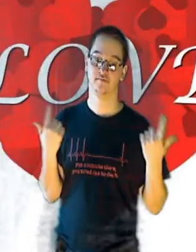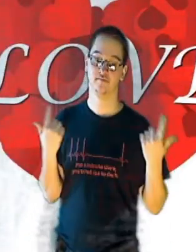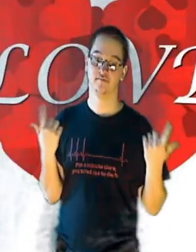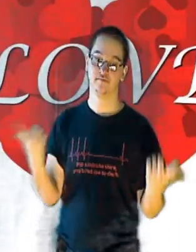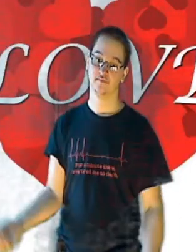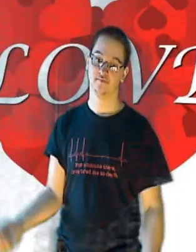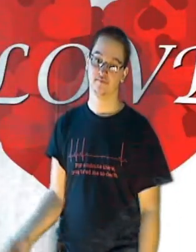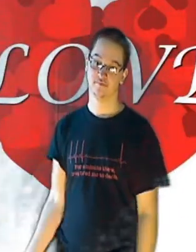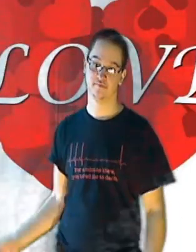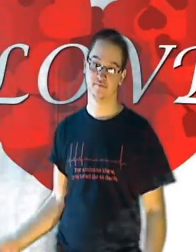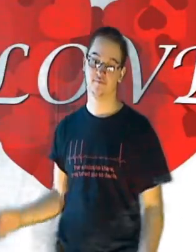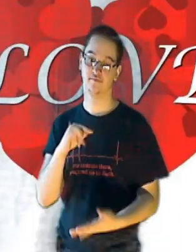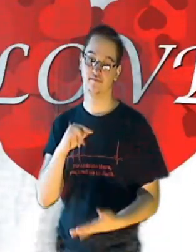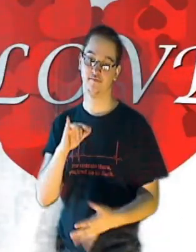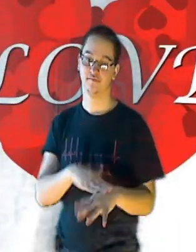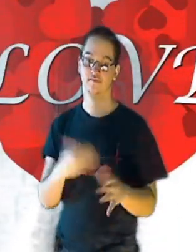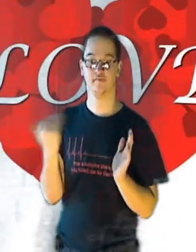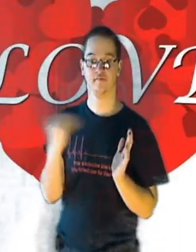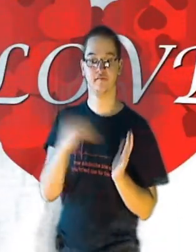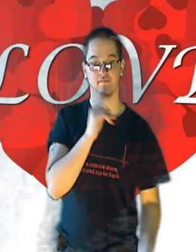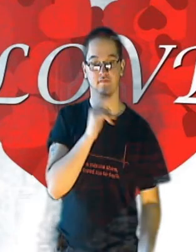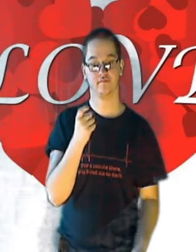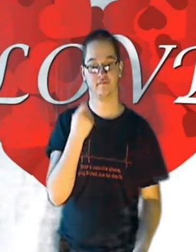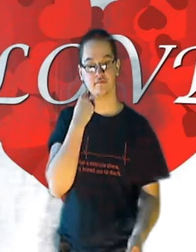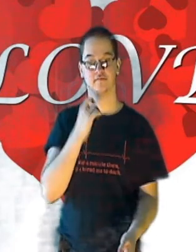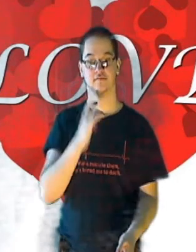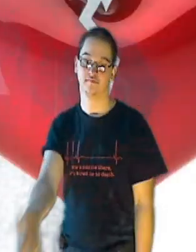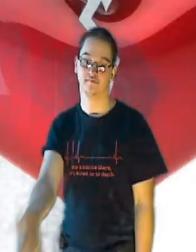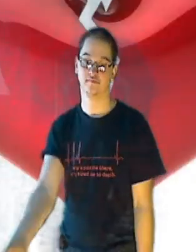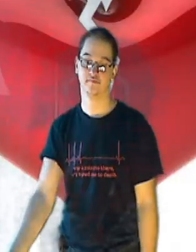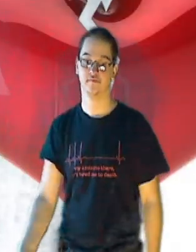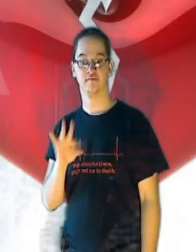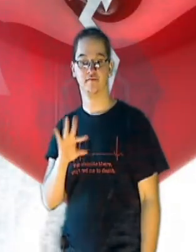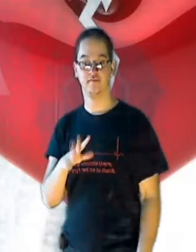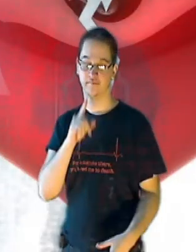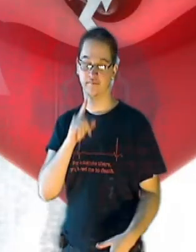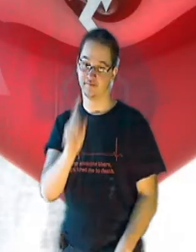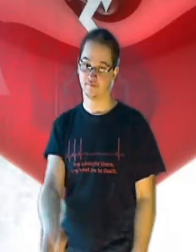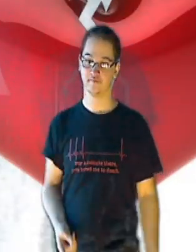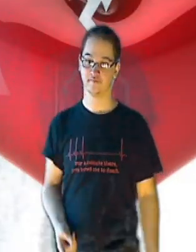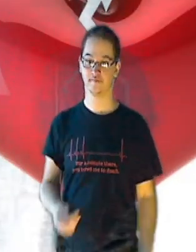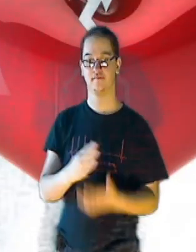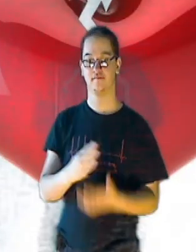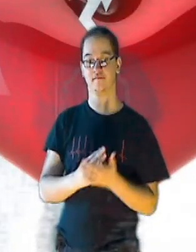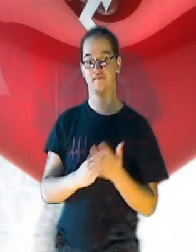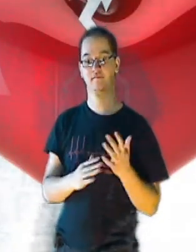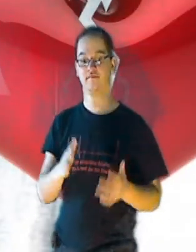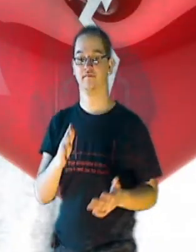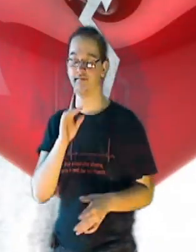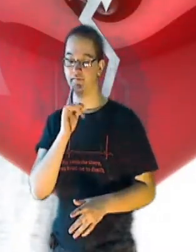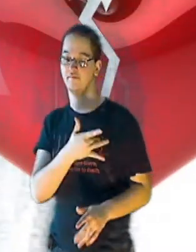little love and never call it again That's just fine If you're gonna be somebody's heartbreak,